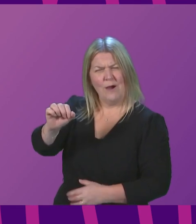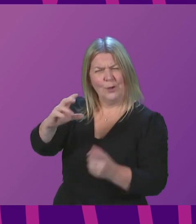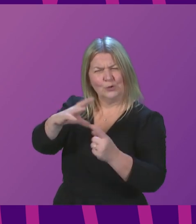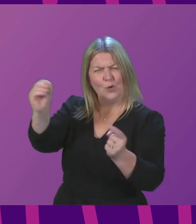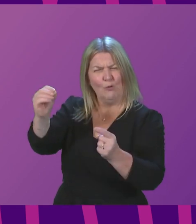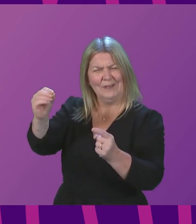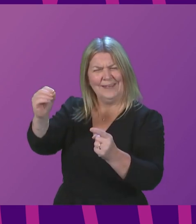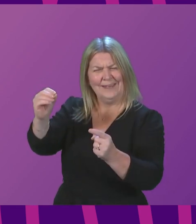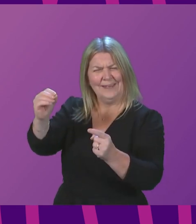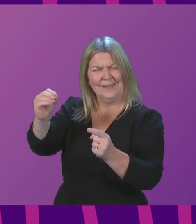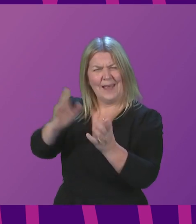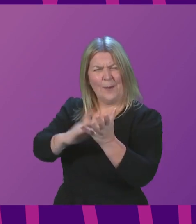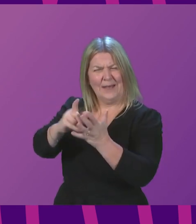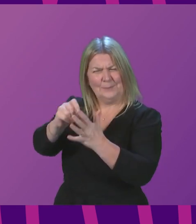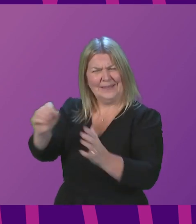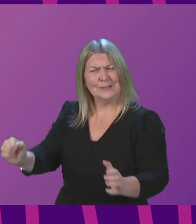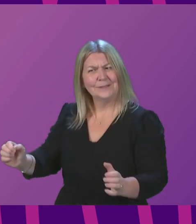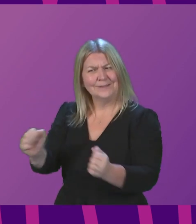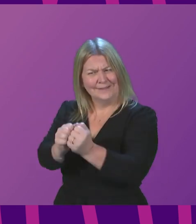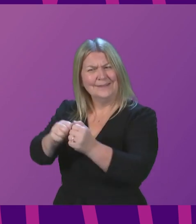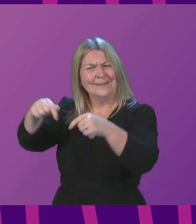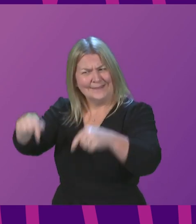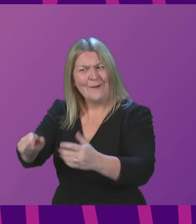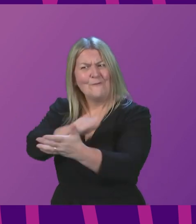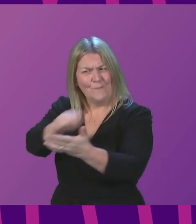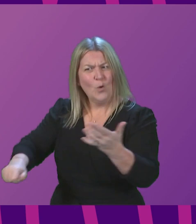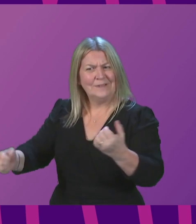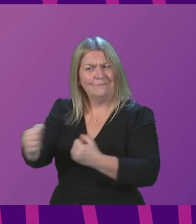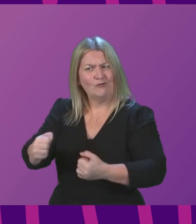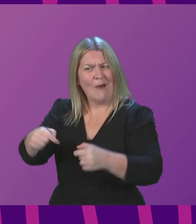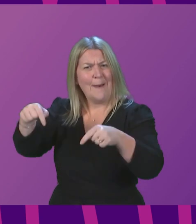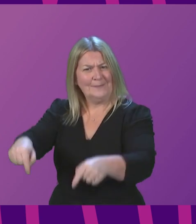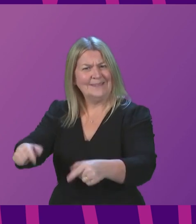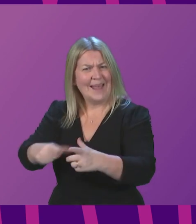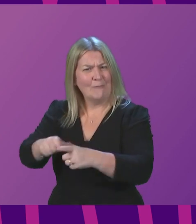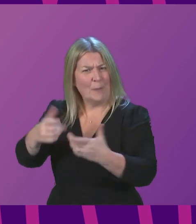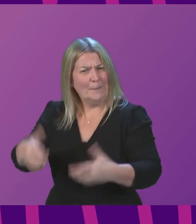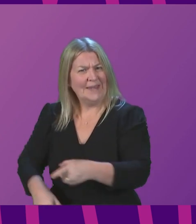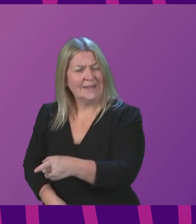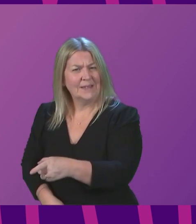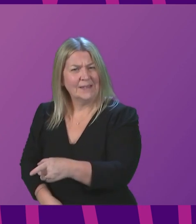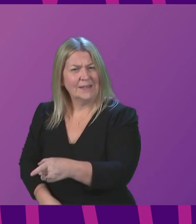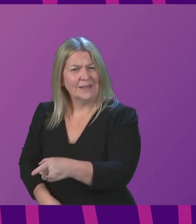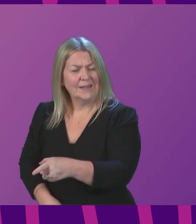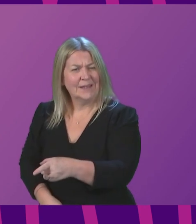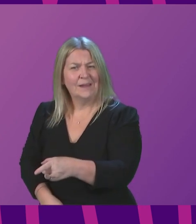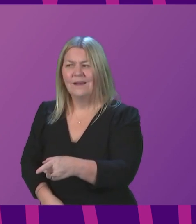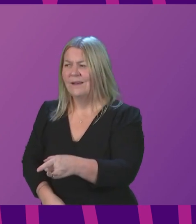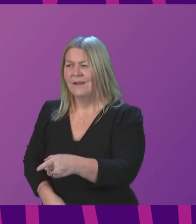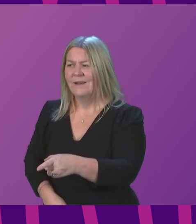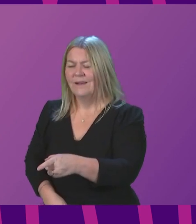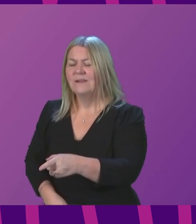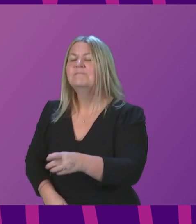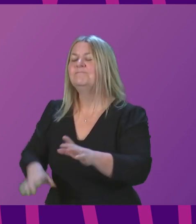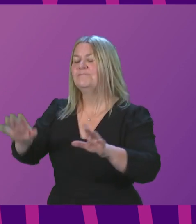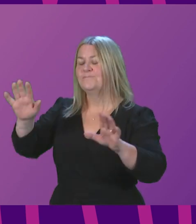trams in this parliament, but there we go. Look, can I be really serious here? There is underway. I am going to